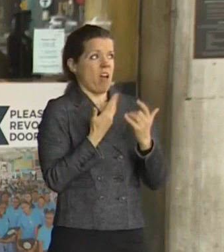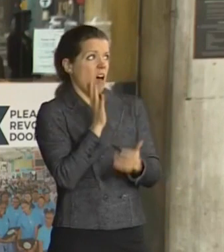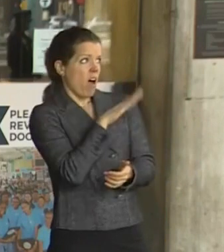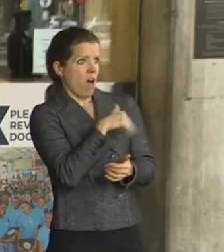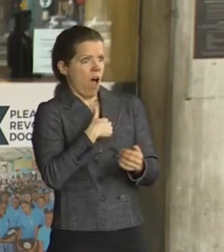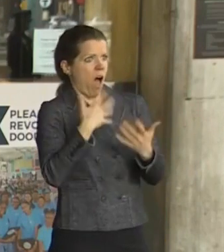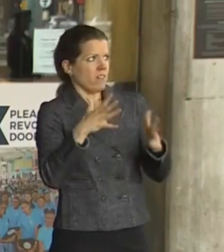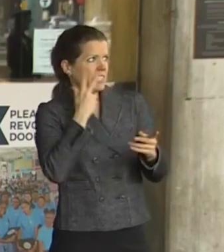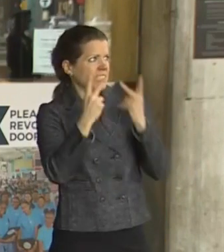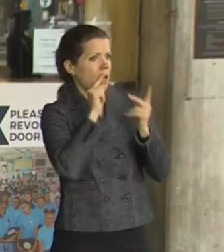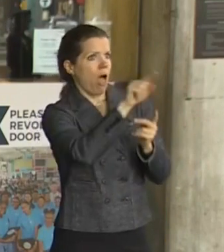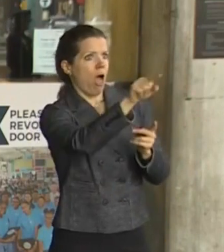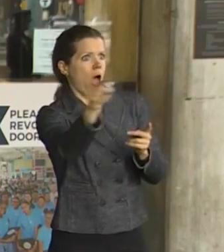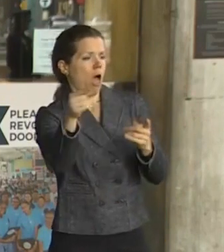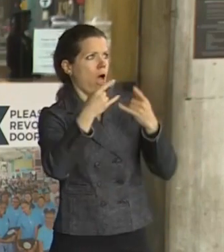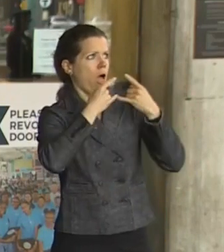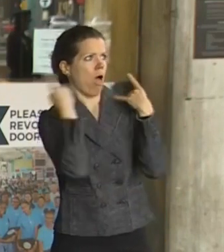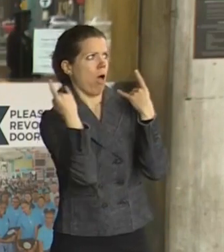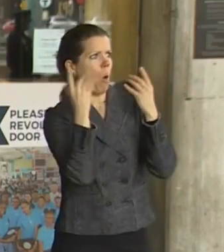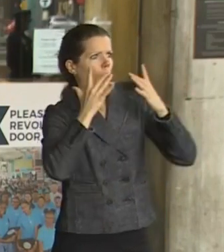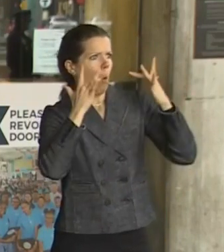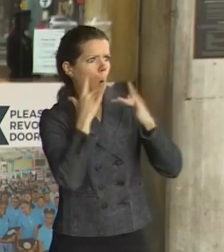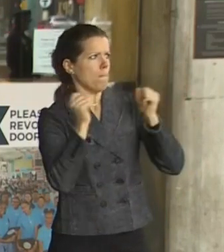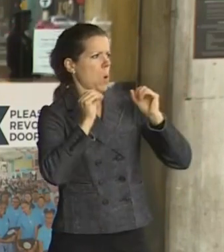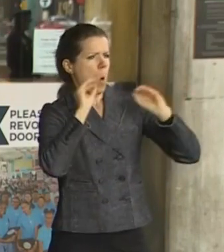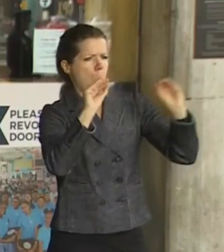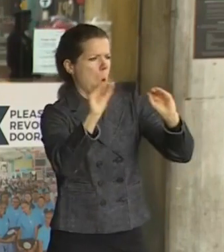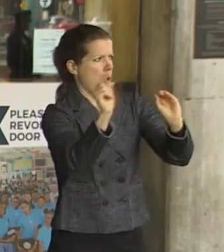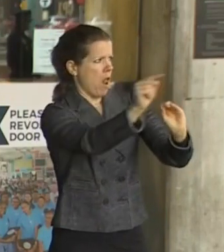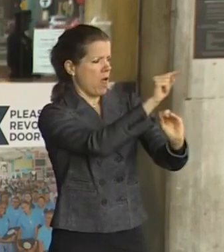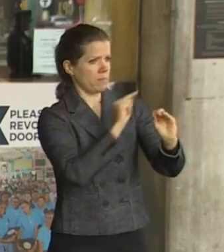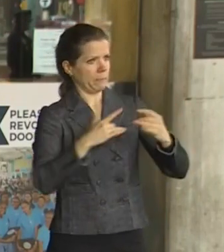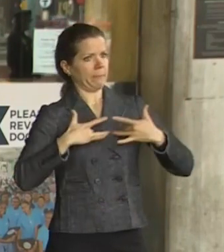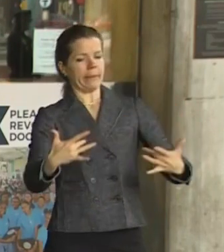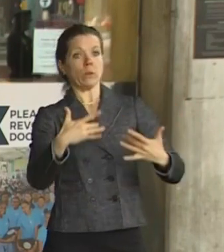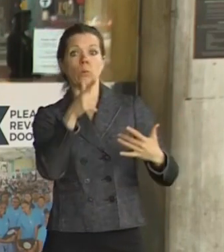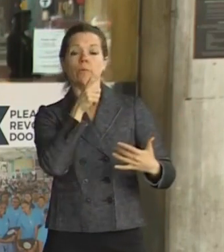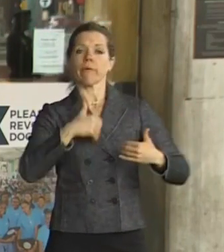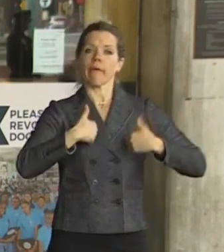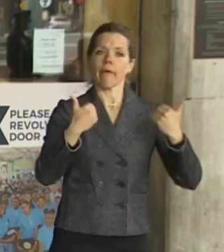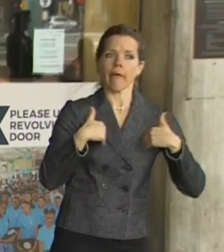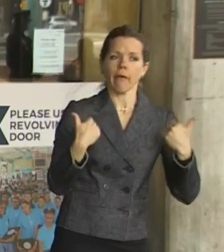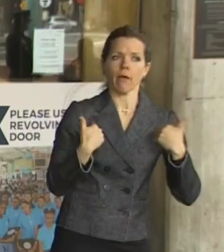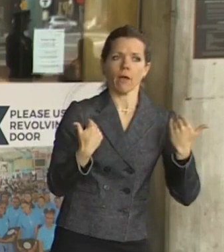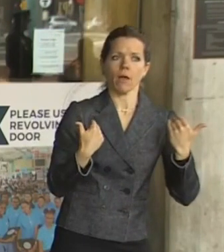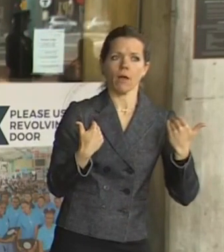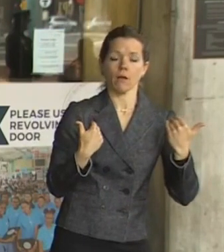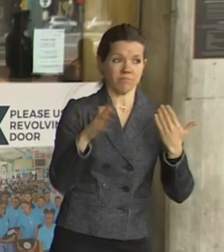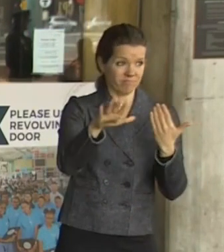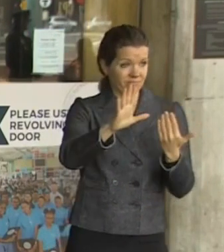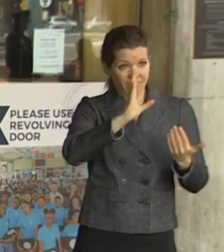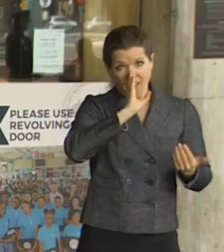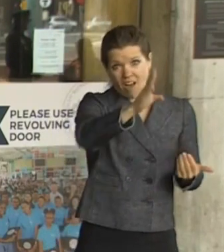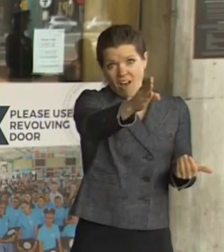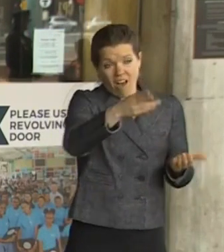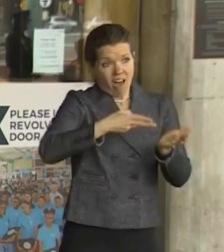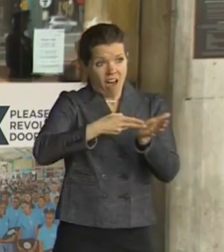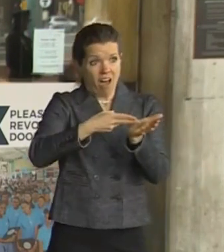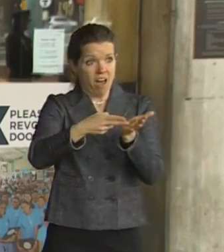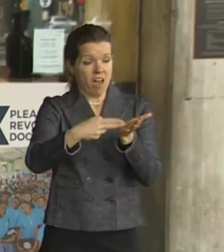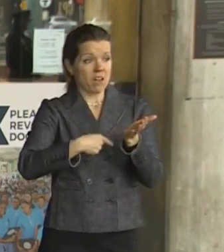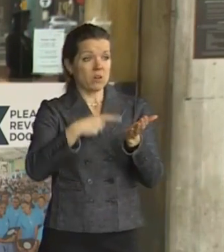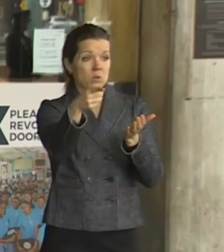because it doesn't look cool or I really don't care about that, what I want you to do is make sure that you take care of the people around you and put a mask on.